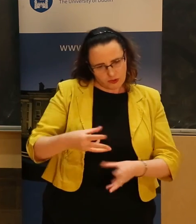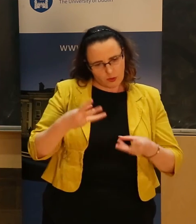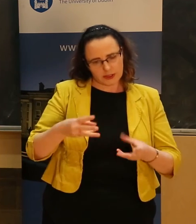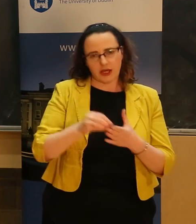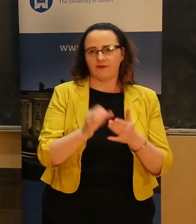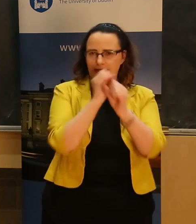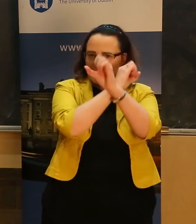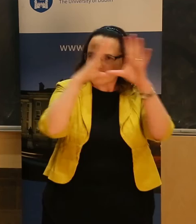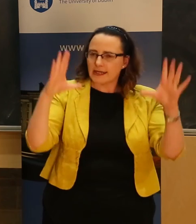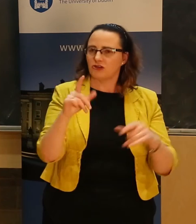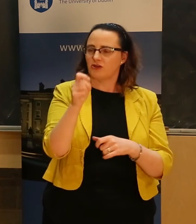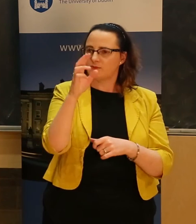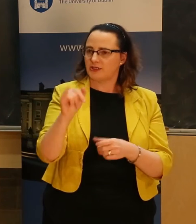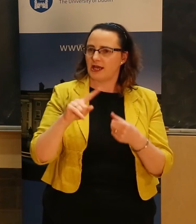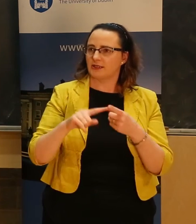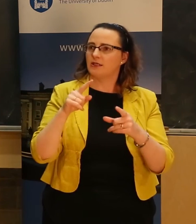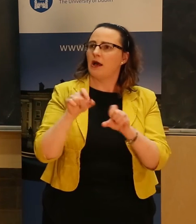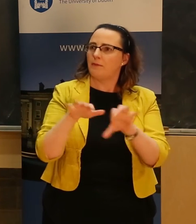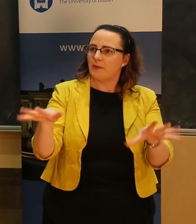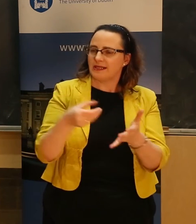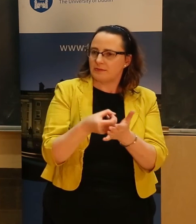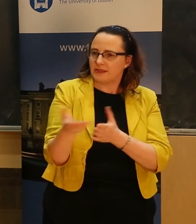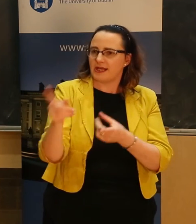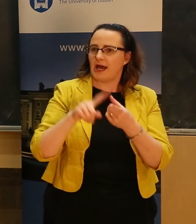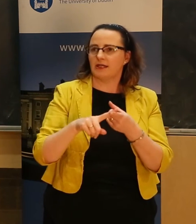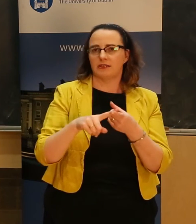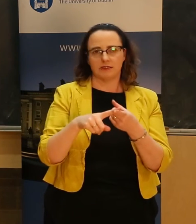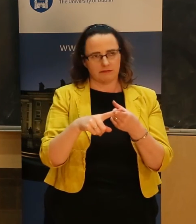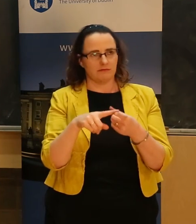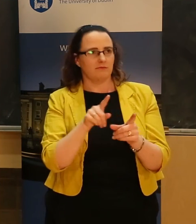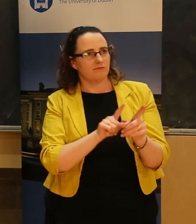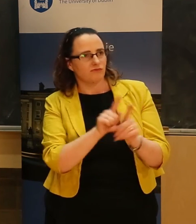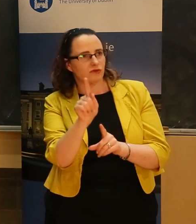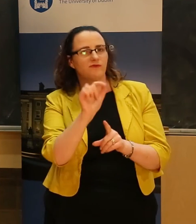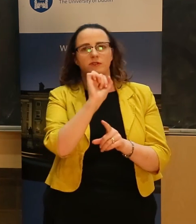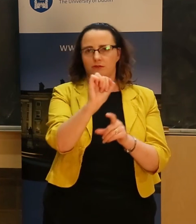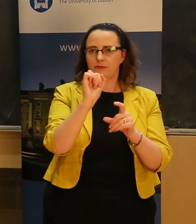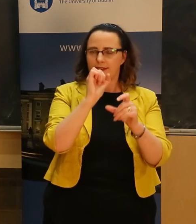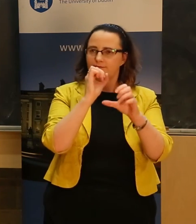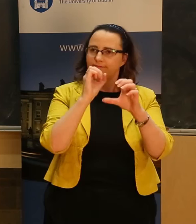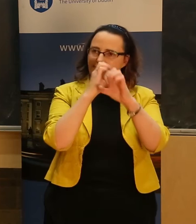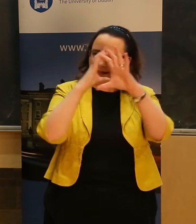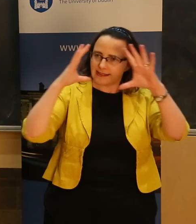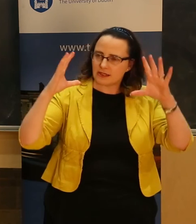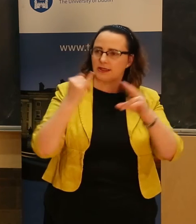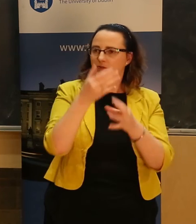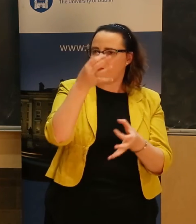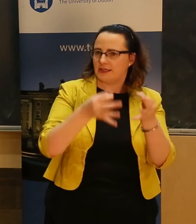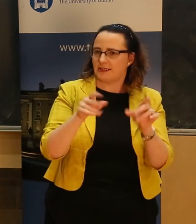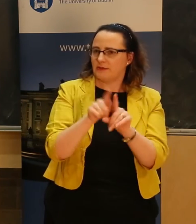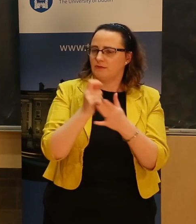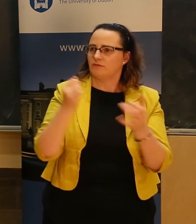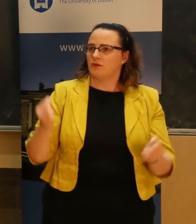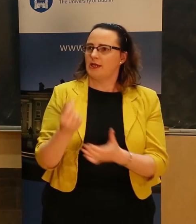in public policy making and increased accountability in politics and economics while remaining a staunch defender of the autonomy